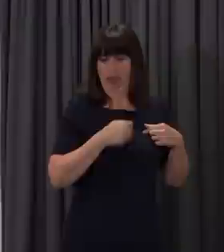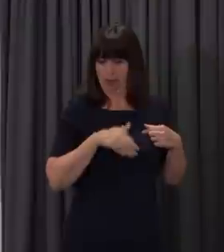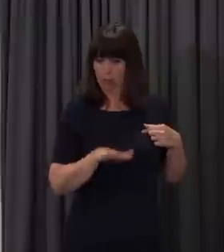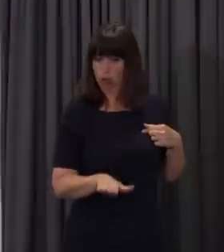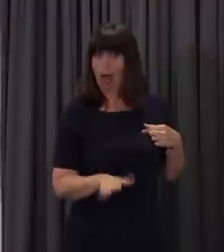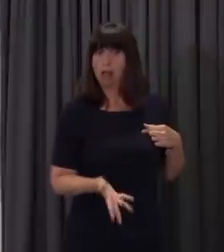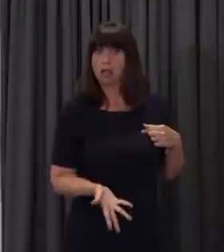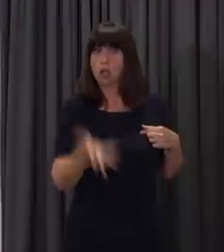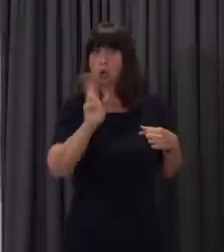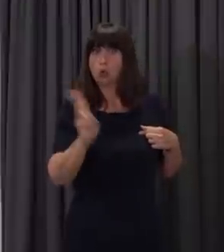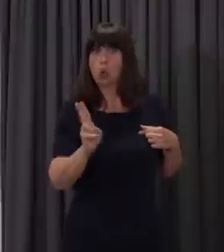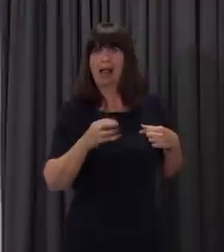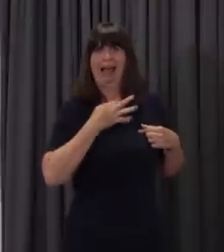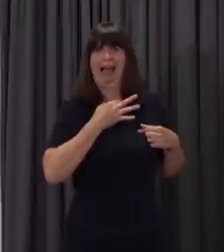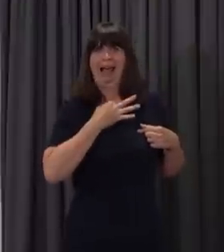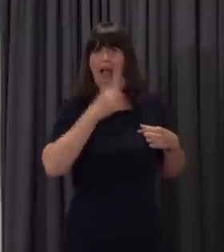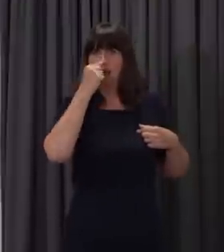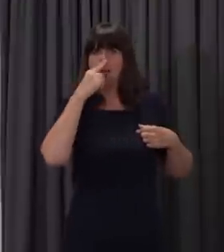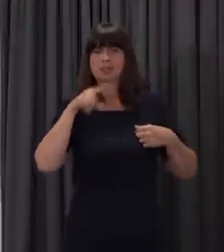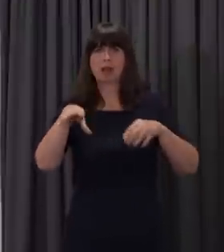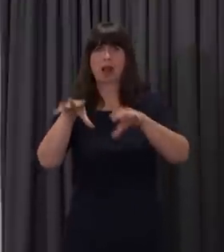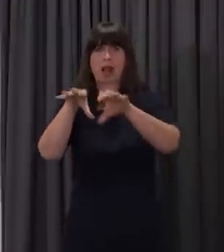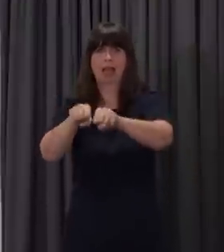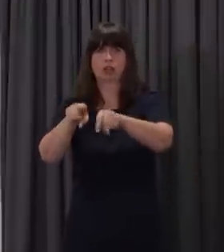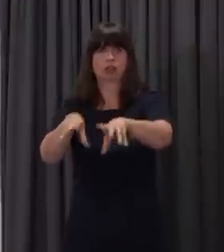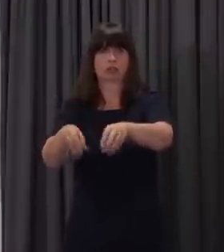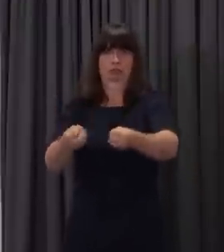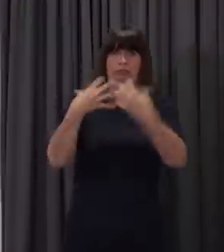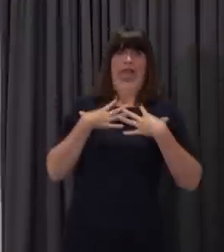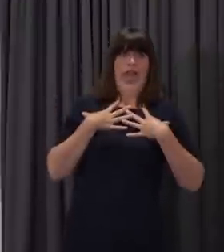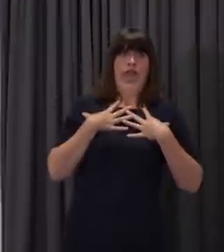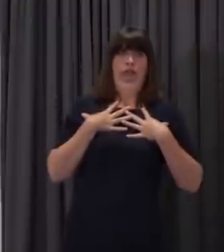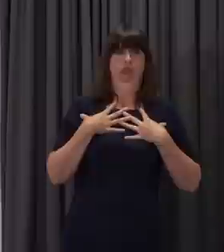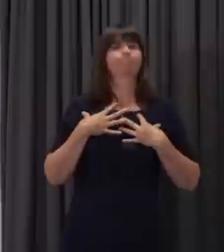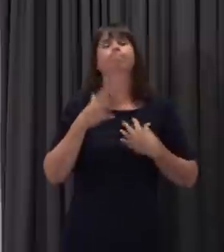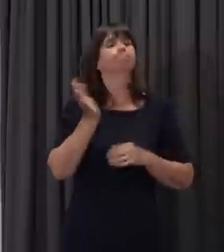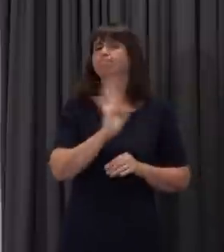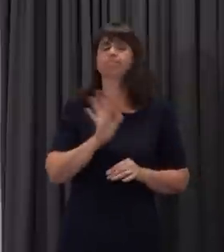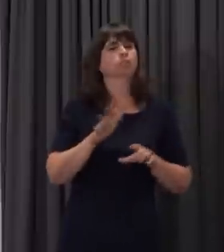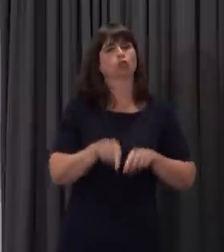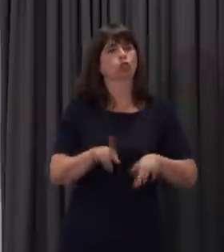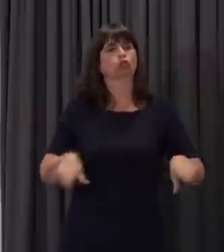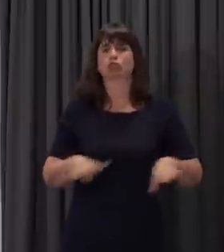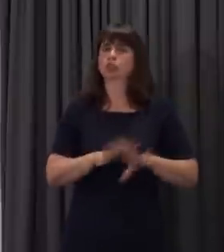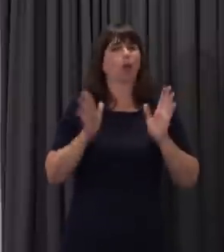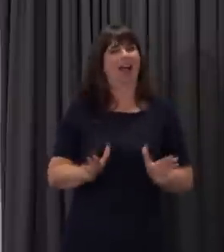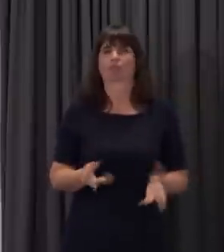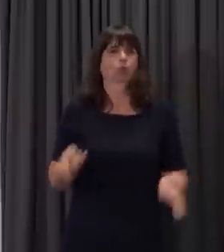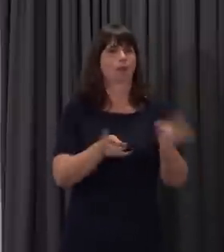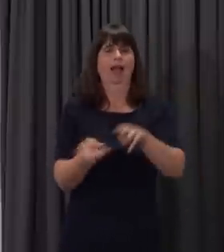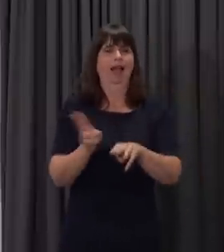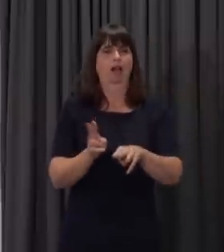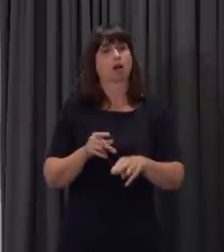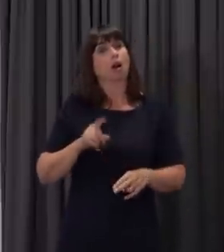prepare sessions. And again, our expectation is schools will support those children, and they should not be